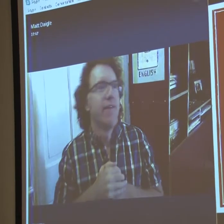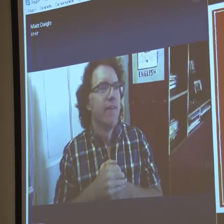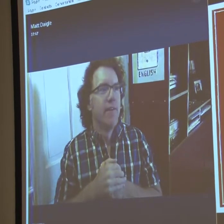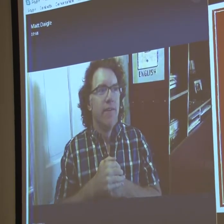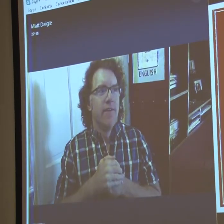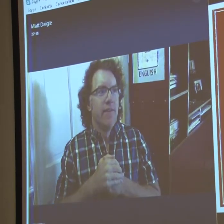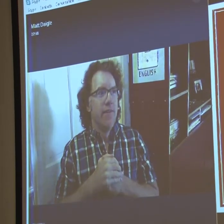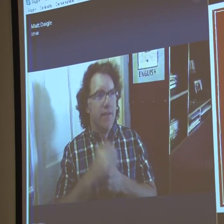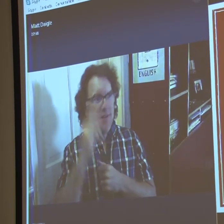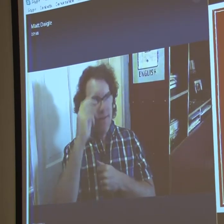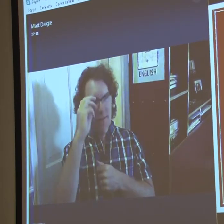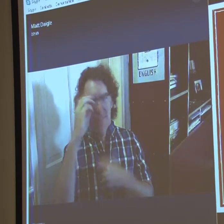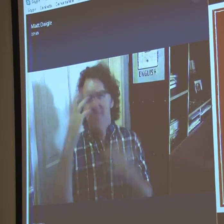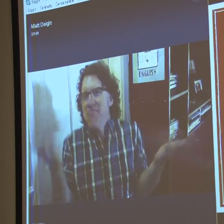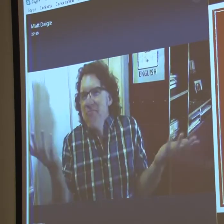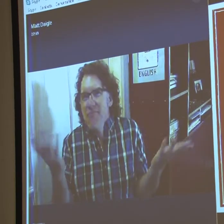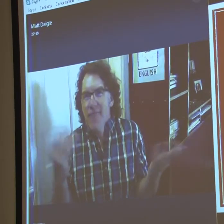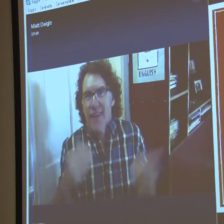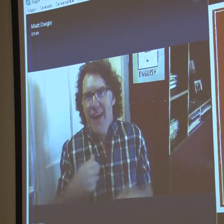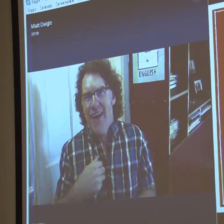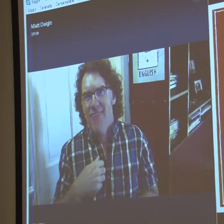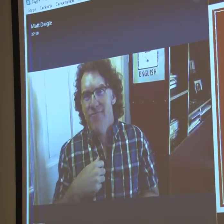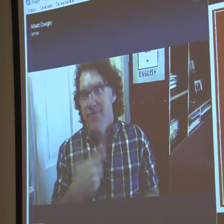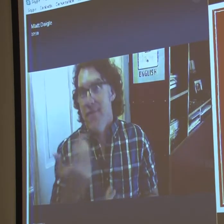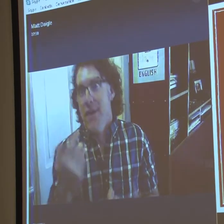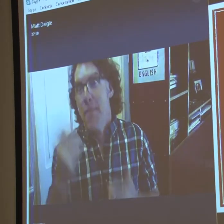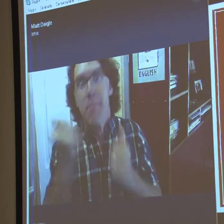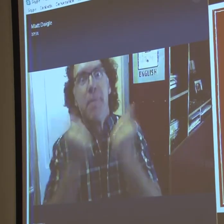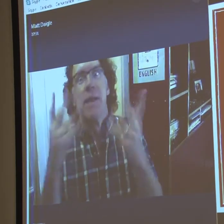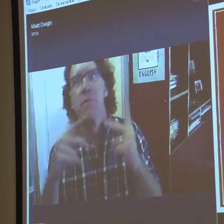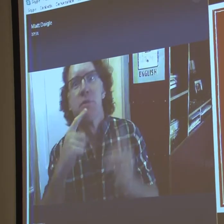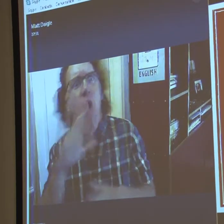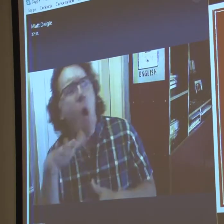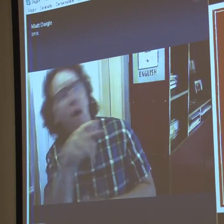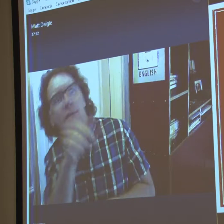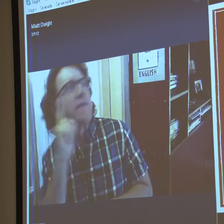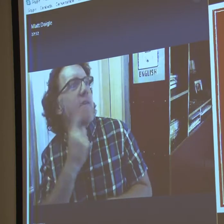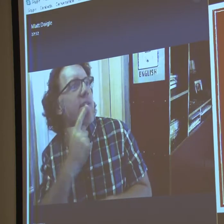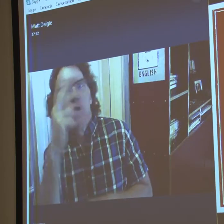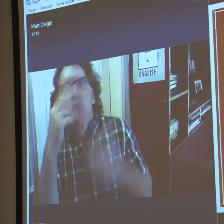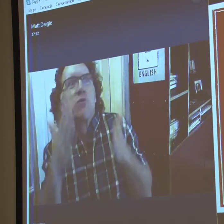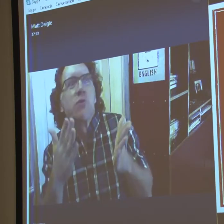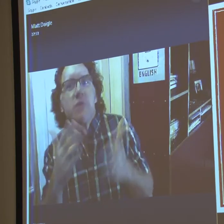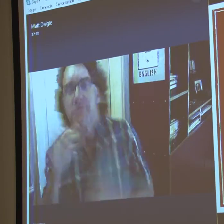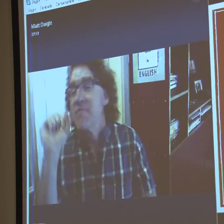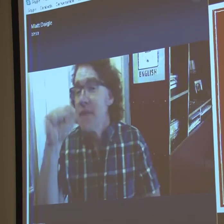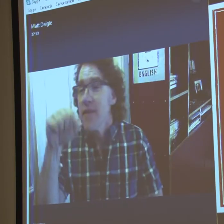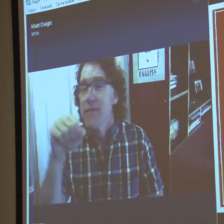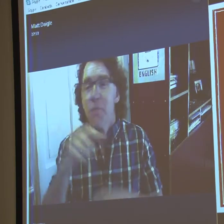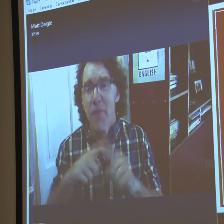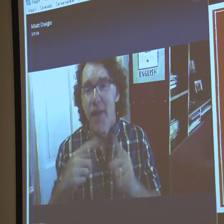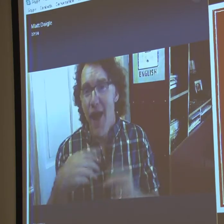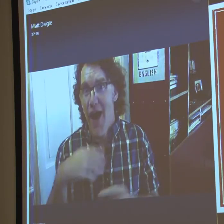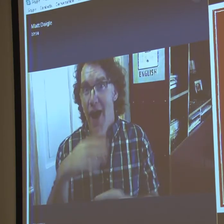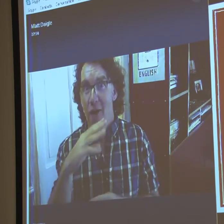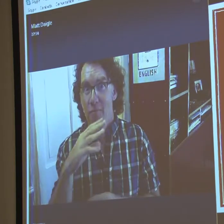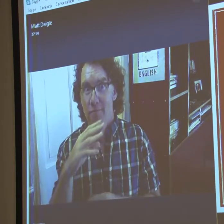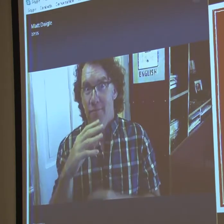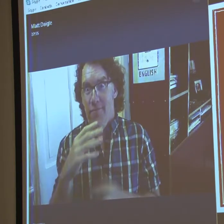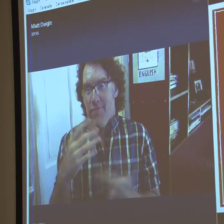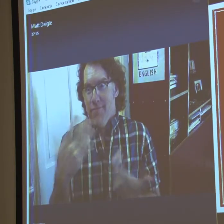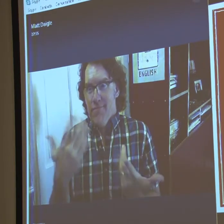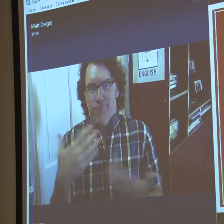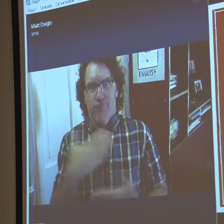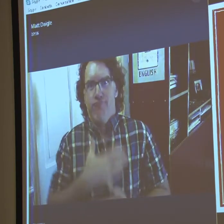talk about me being a deaf person. Okay? So many people know that I'm a deaf cartoonist.